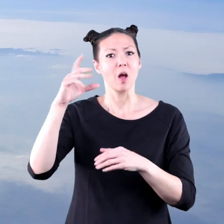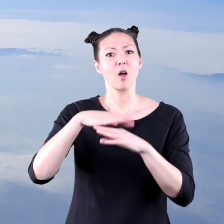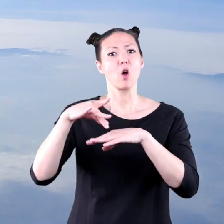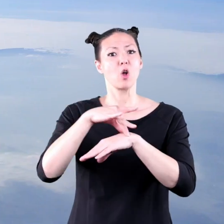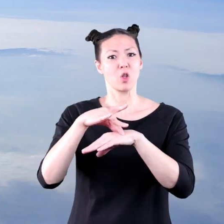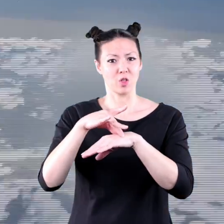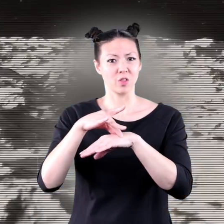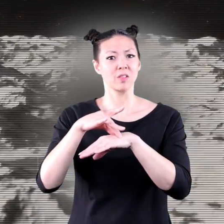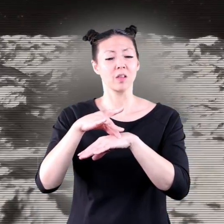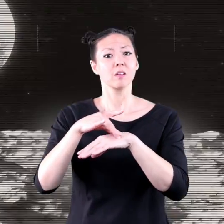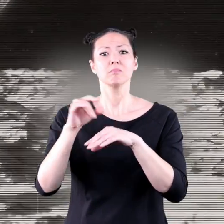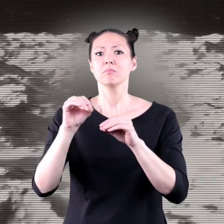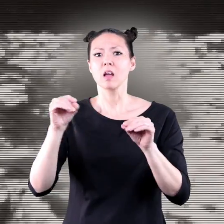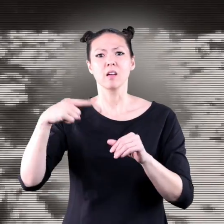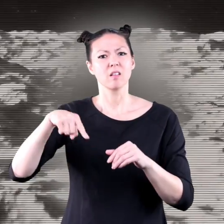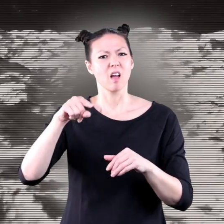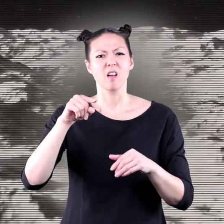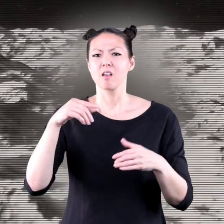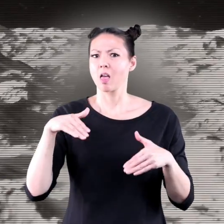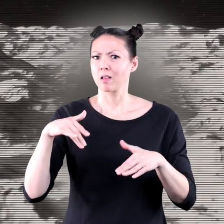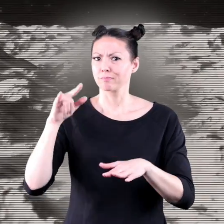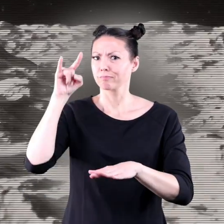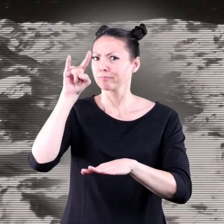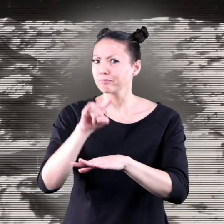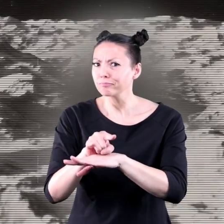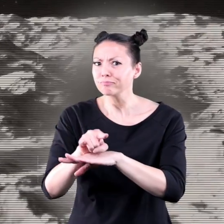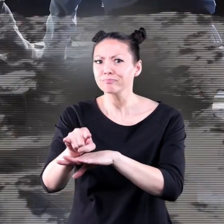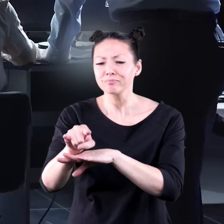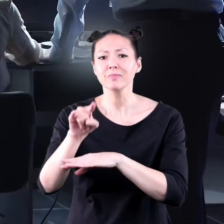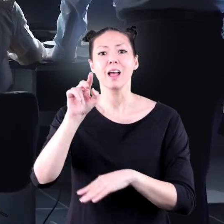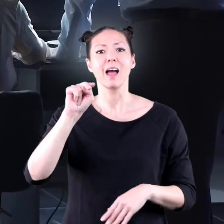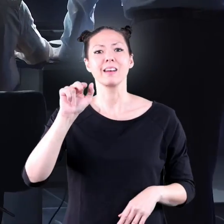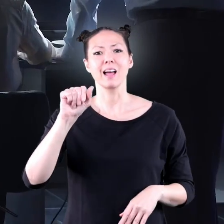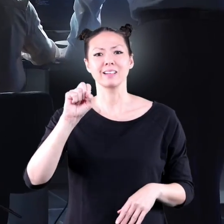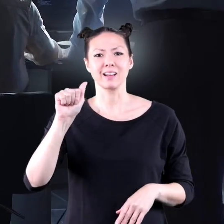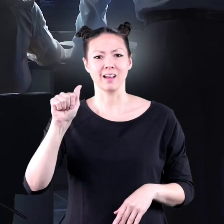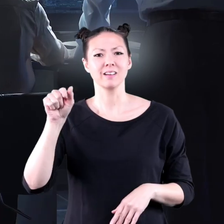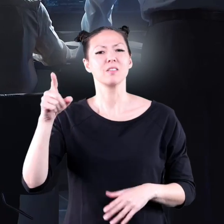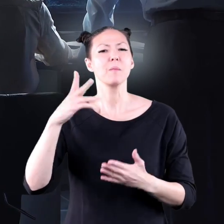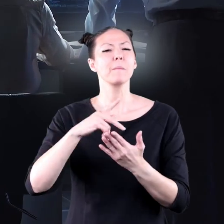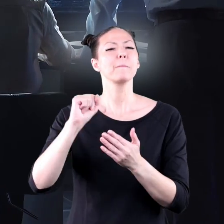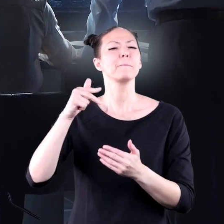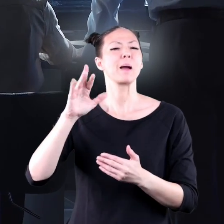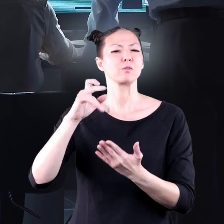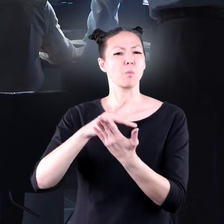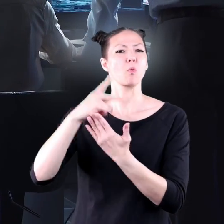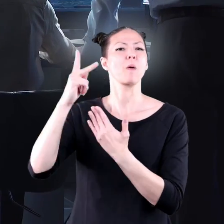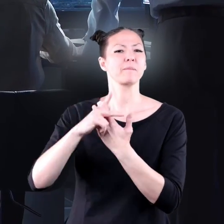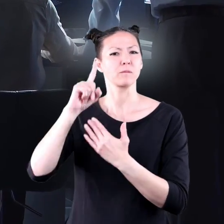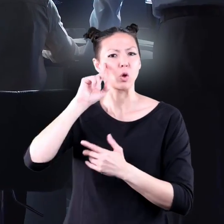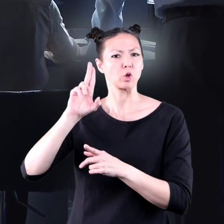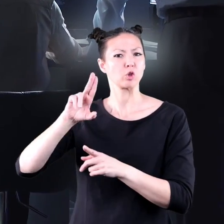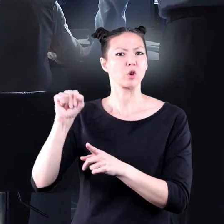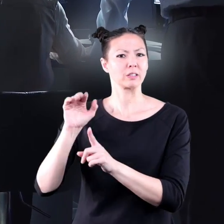but none of them have ever landed nasa which is the space program for the united states